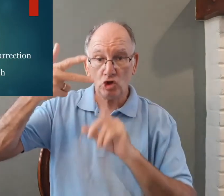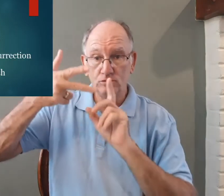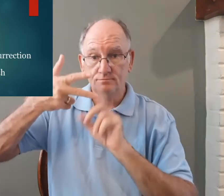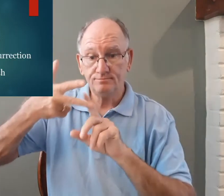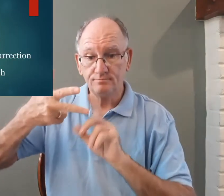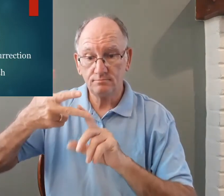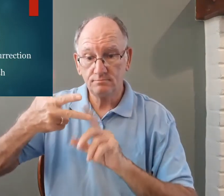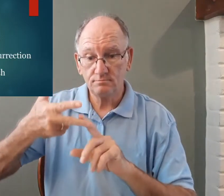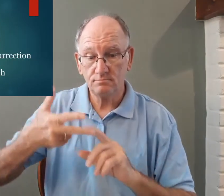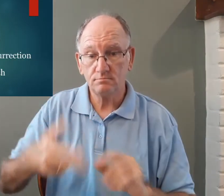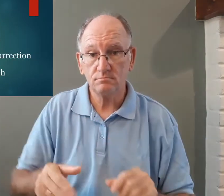and then third